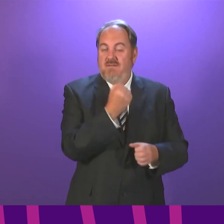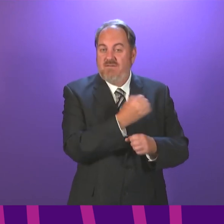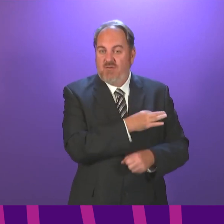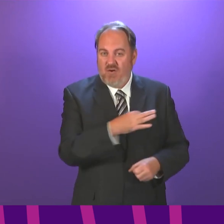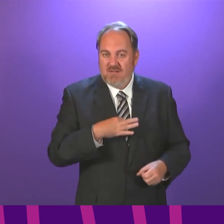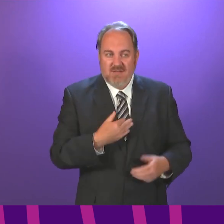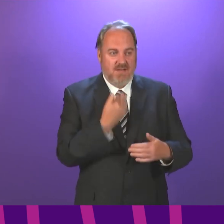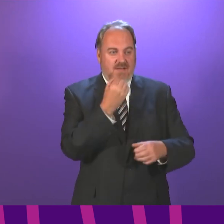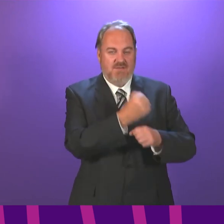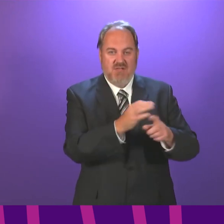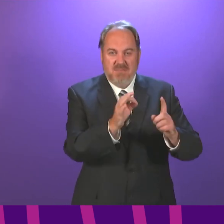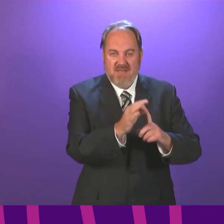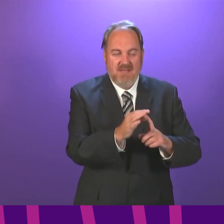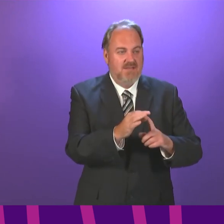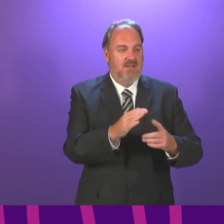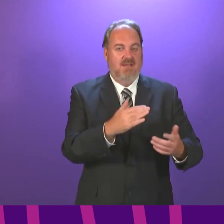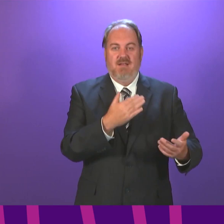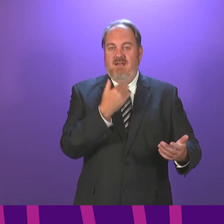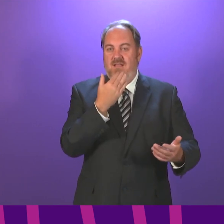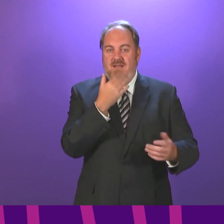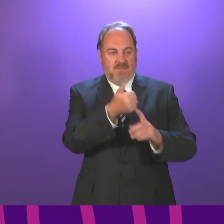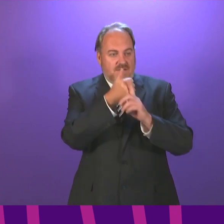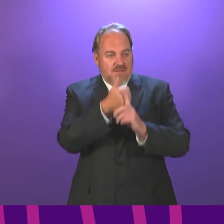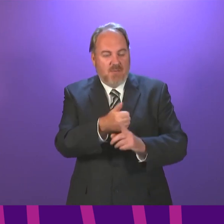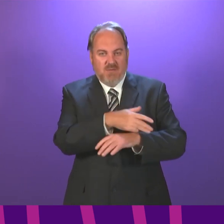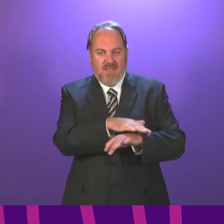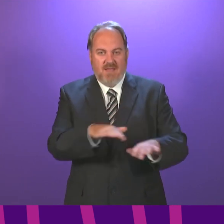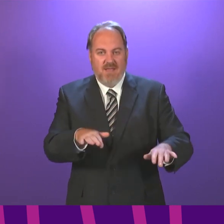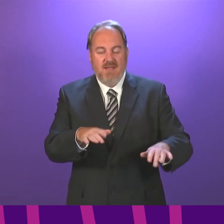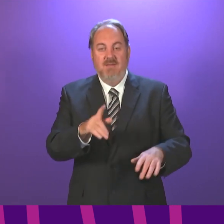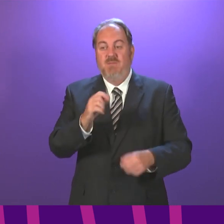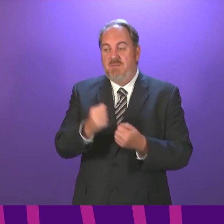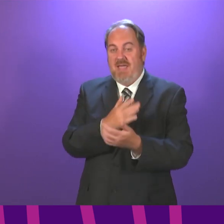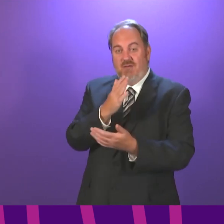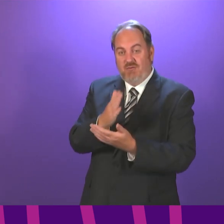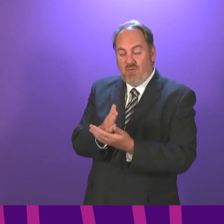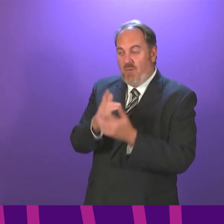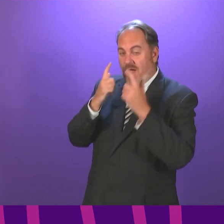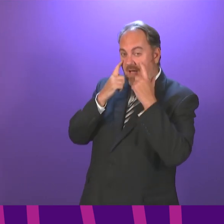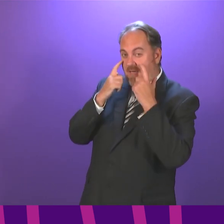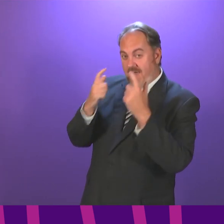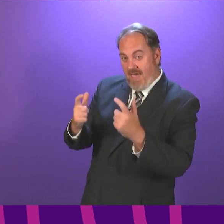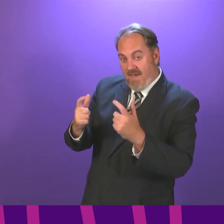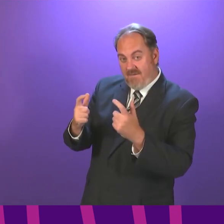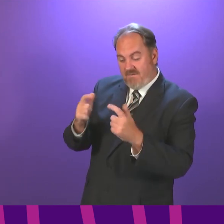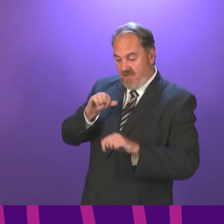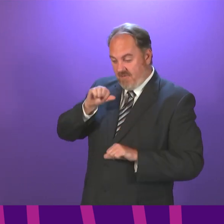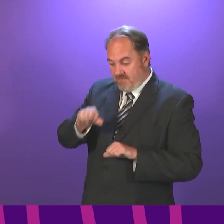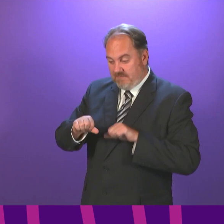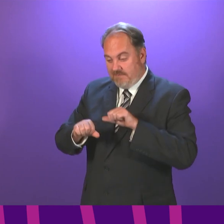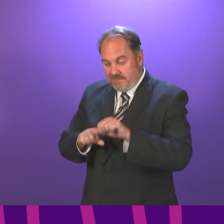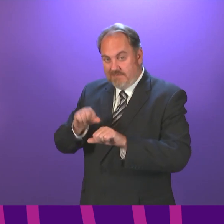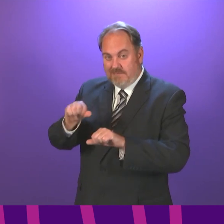what they have to deal with, but we also need to make sure that we continue to show the caution that minimises the number of people who will get Covid and, therefore,